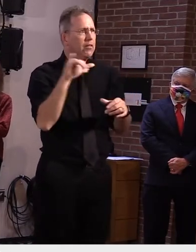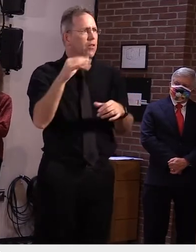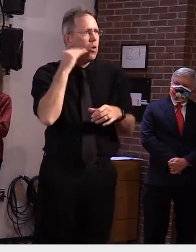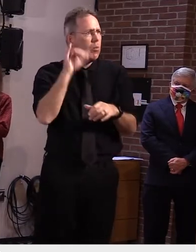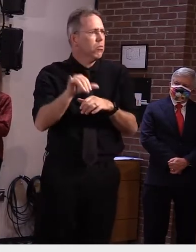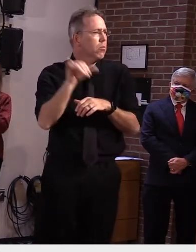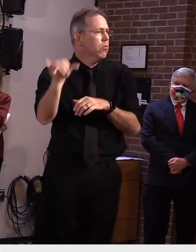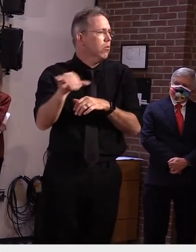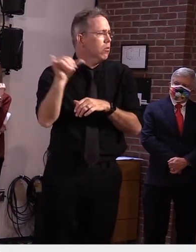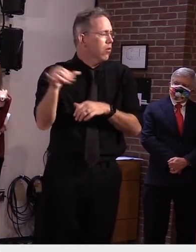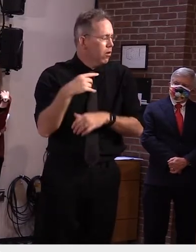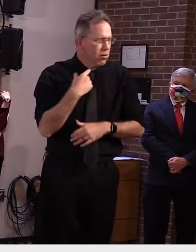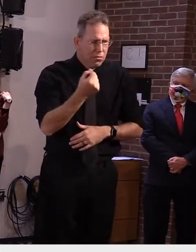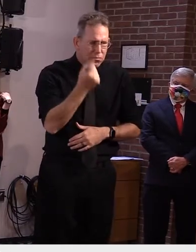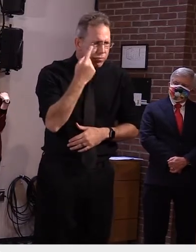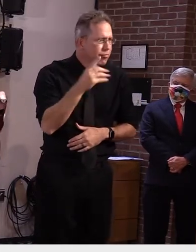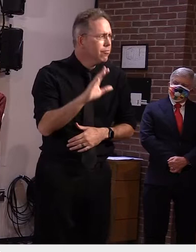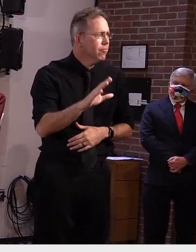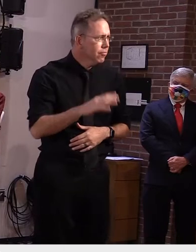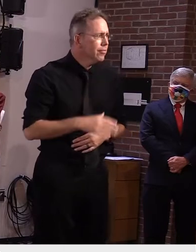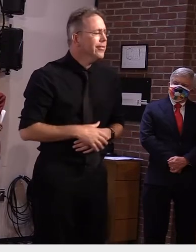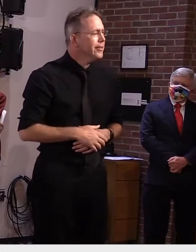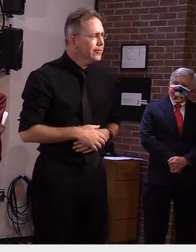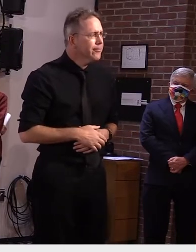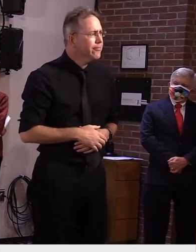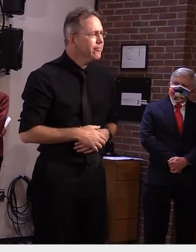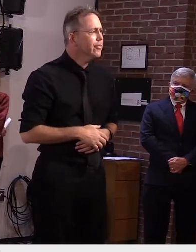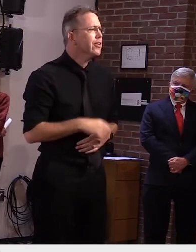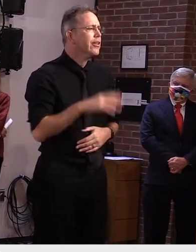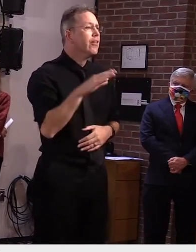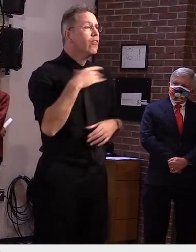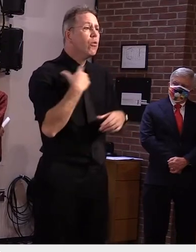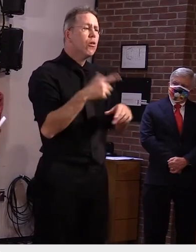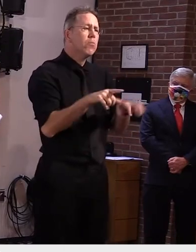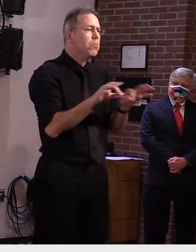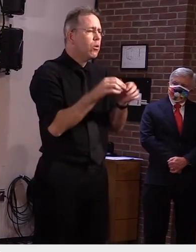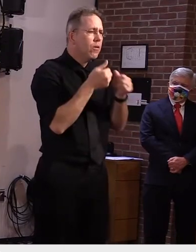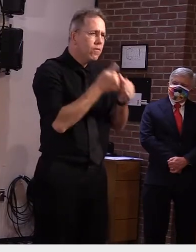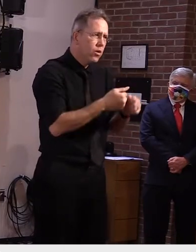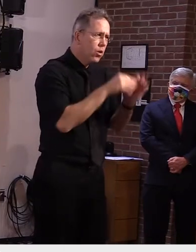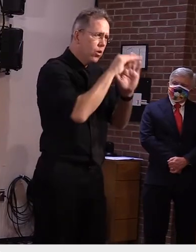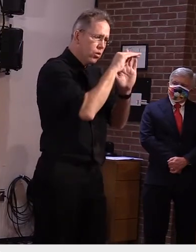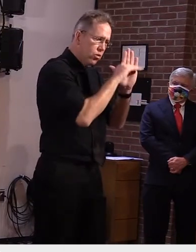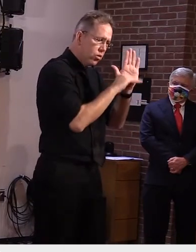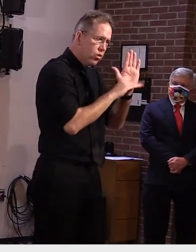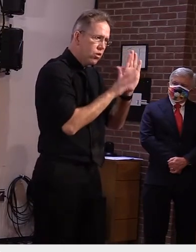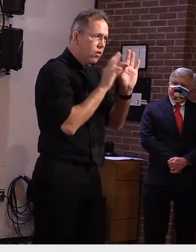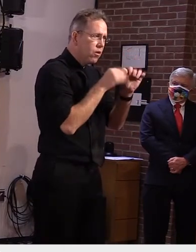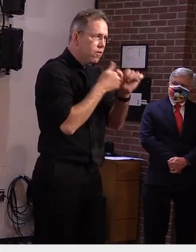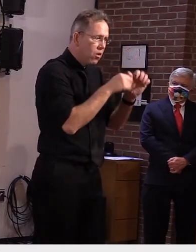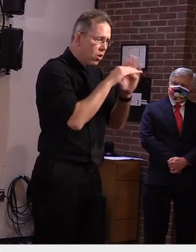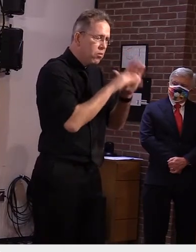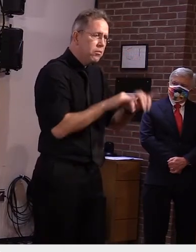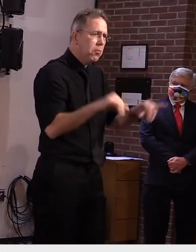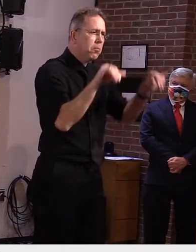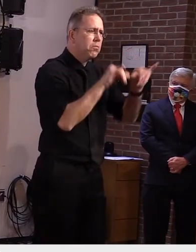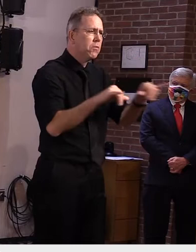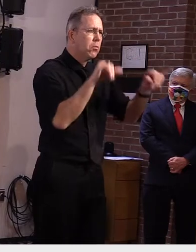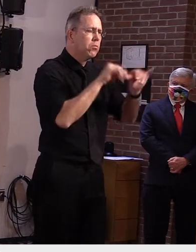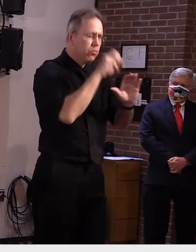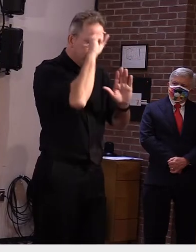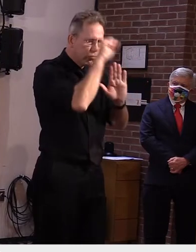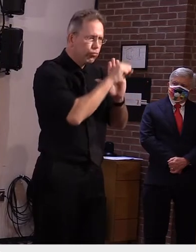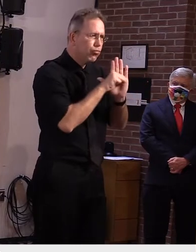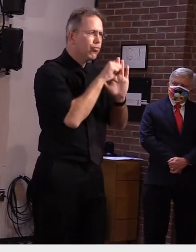get back into shape so to speak and uh and get back to doing the right things and we'll we'll avoid what we're seeing